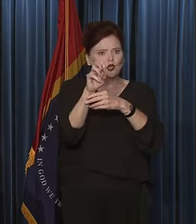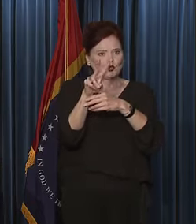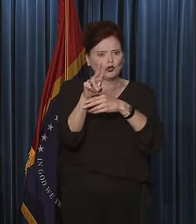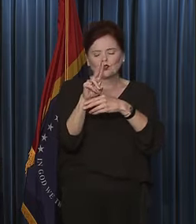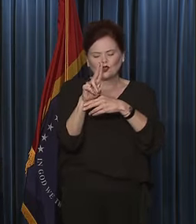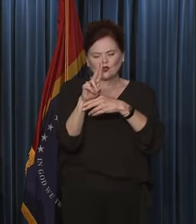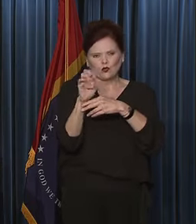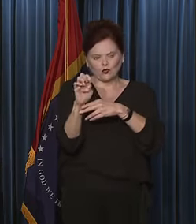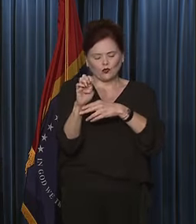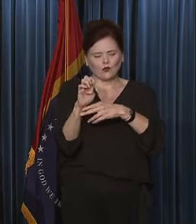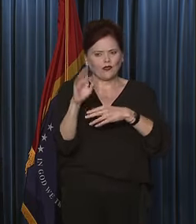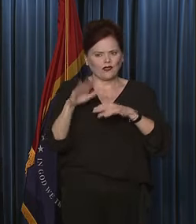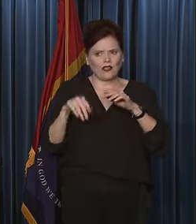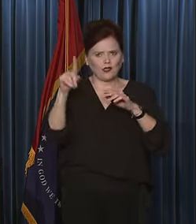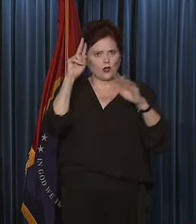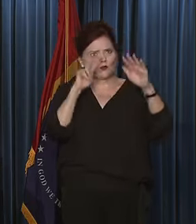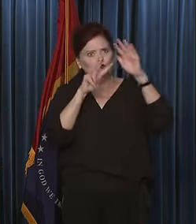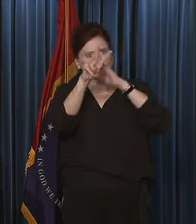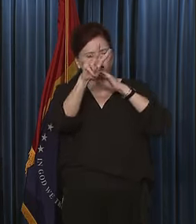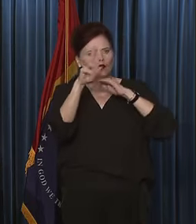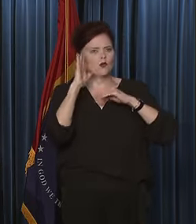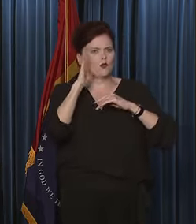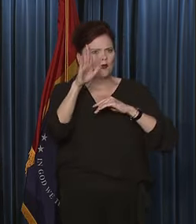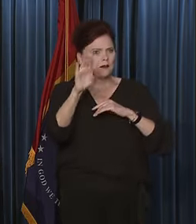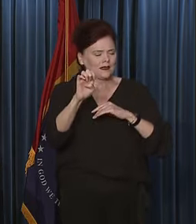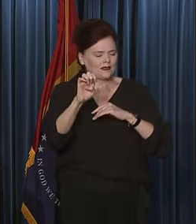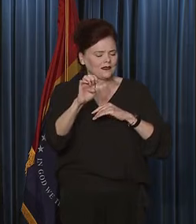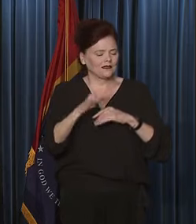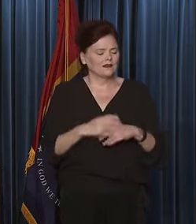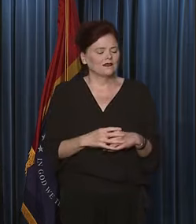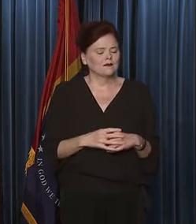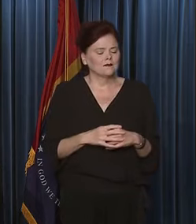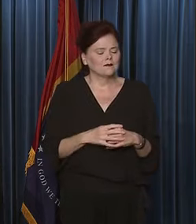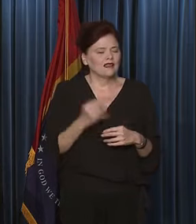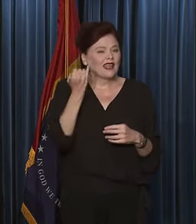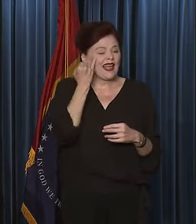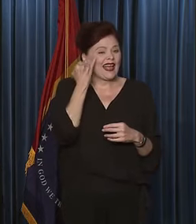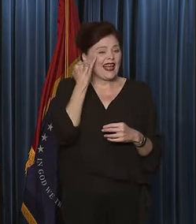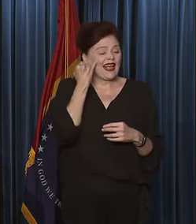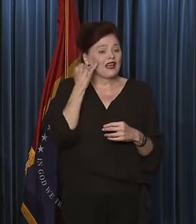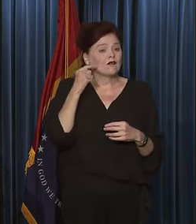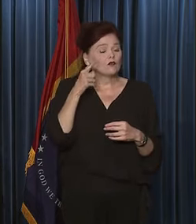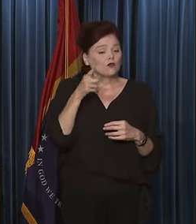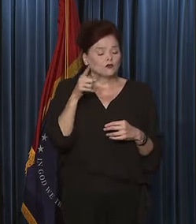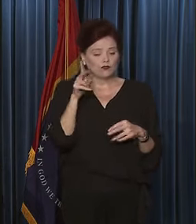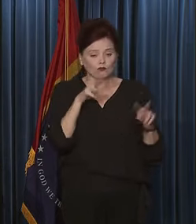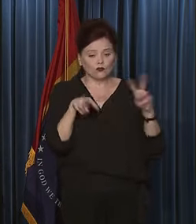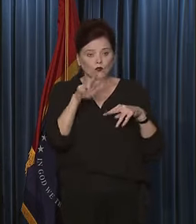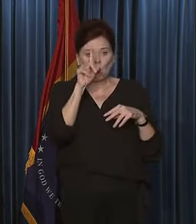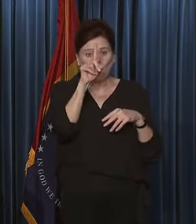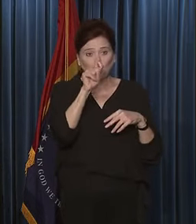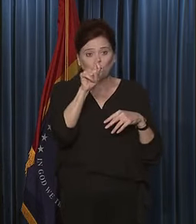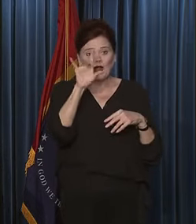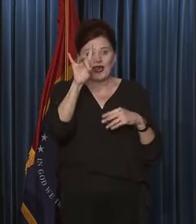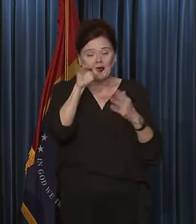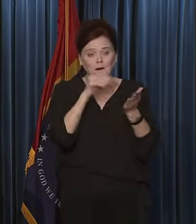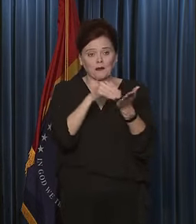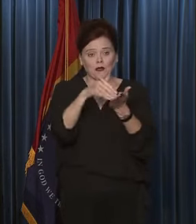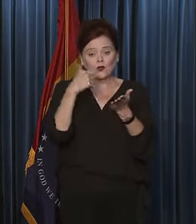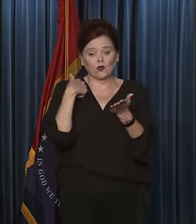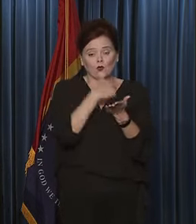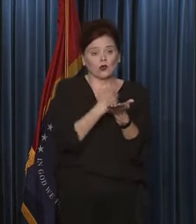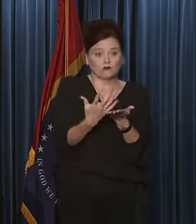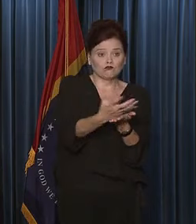projected. And so if, in fact, you were to look at the $1.8 billion that we